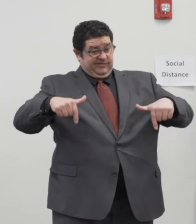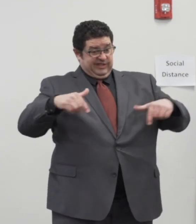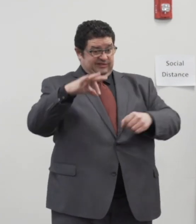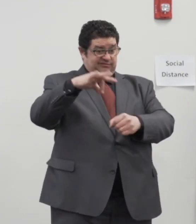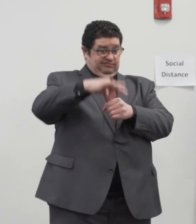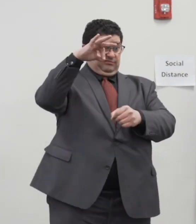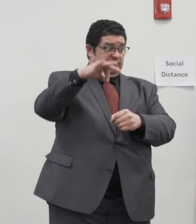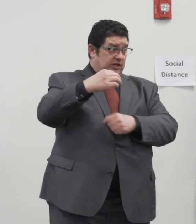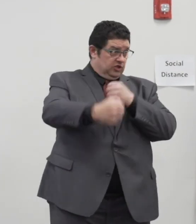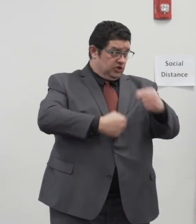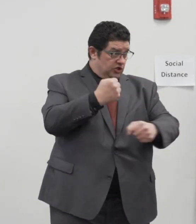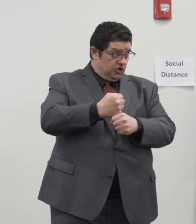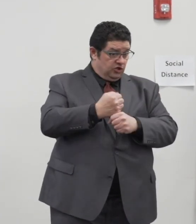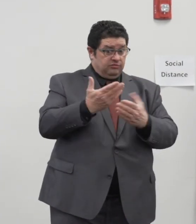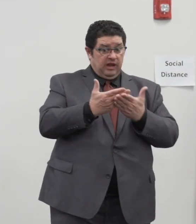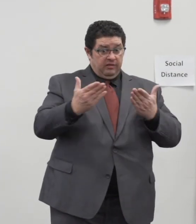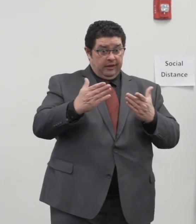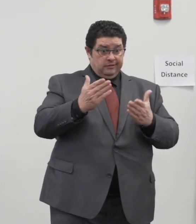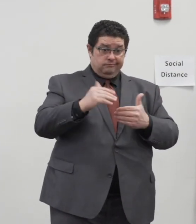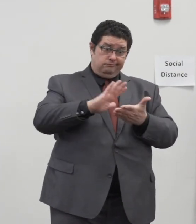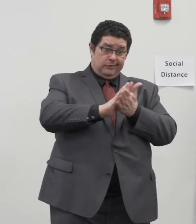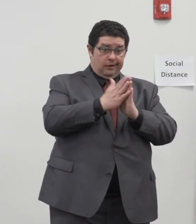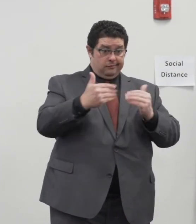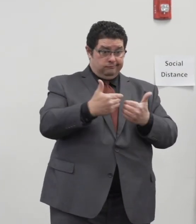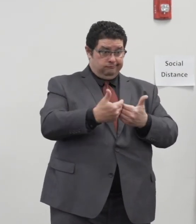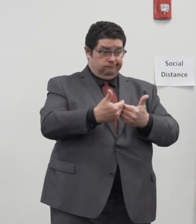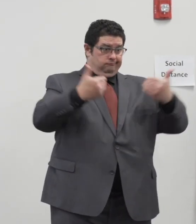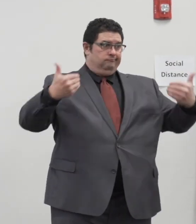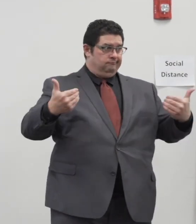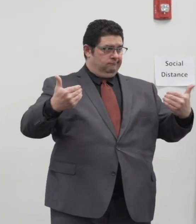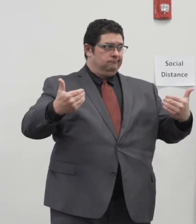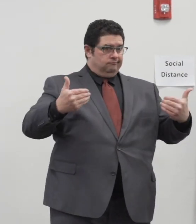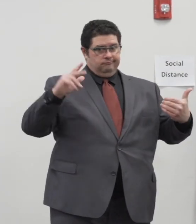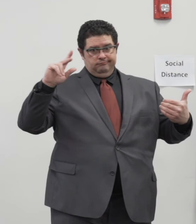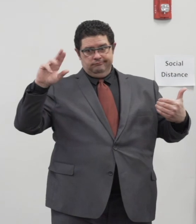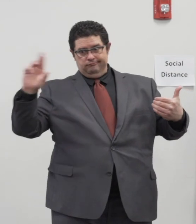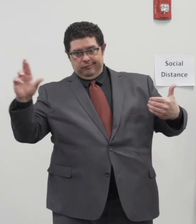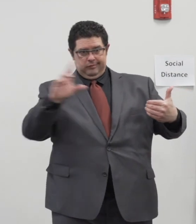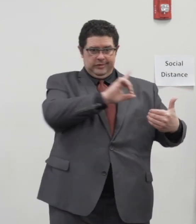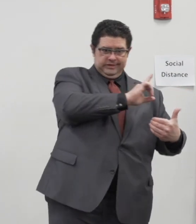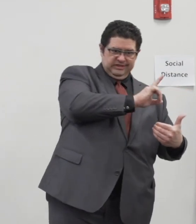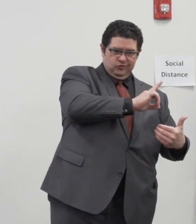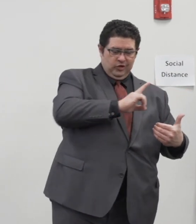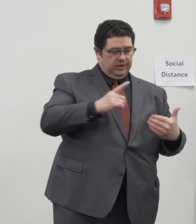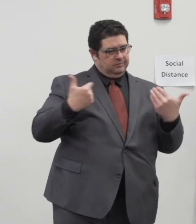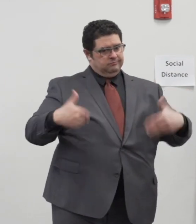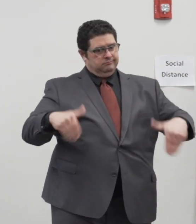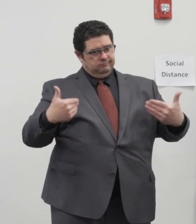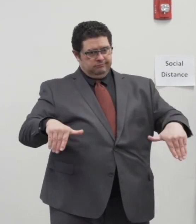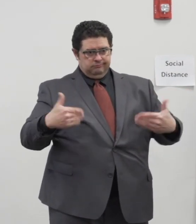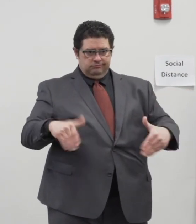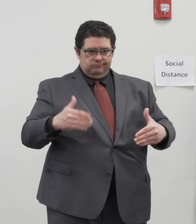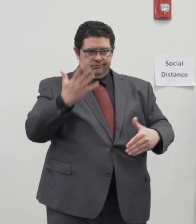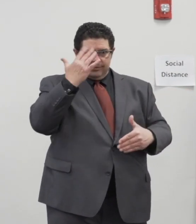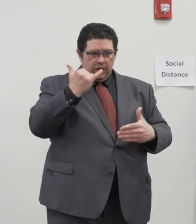election year and unfortunately we're in a hyper-partisan environment because of the division in our community